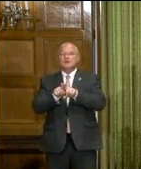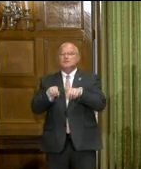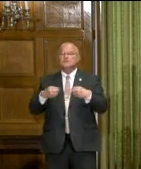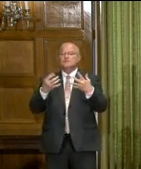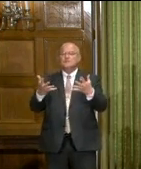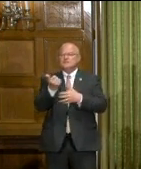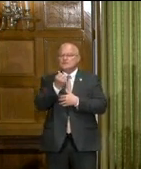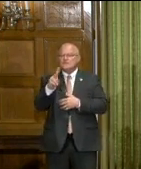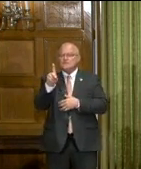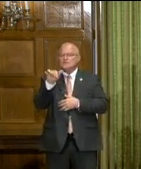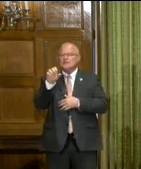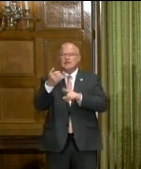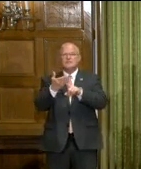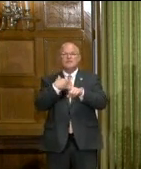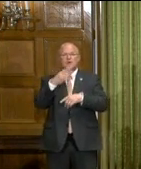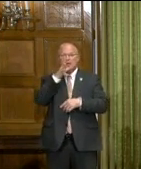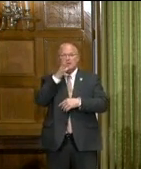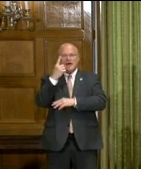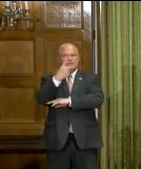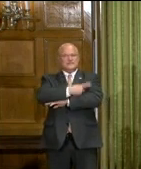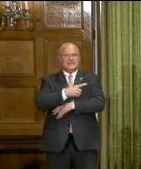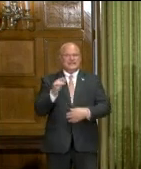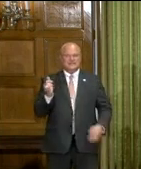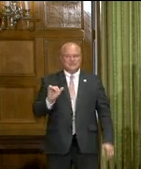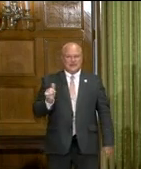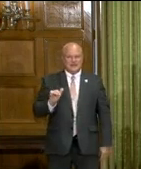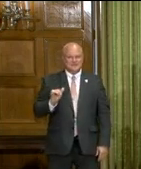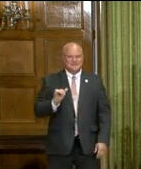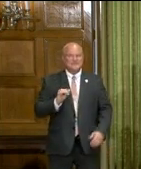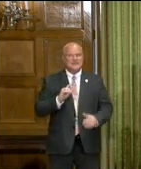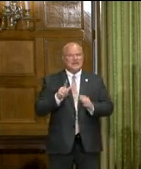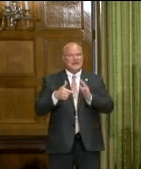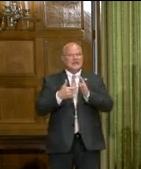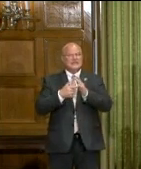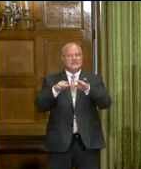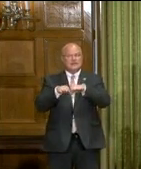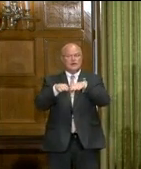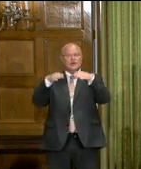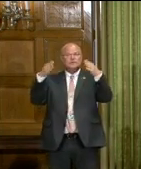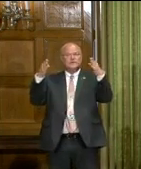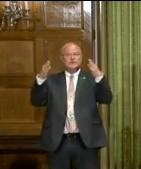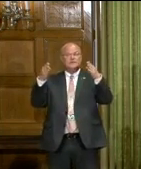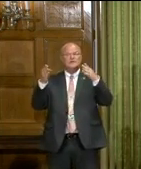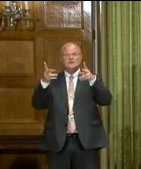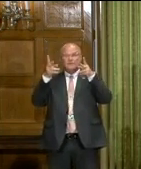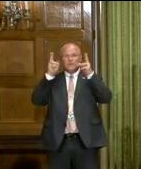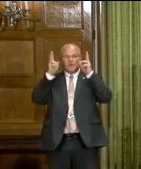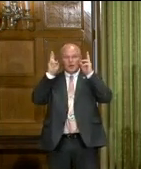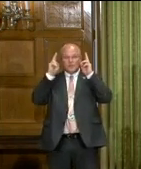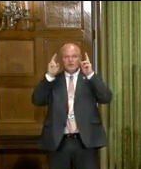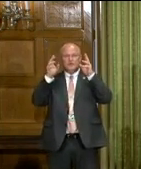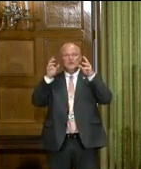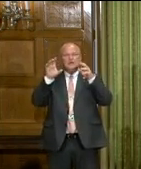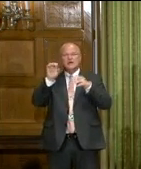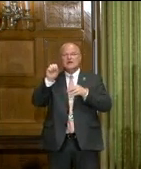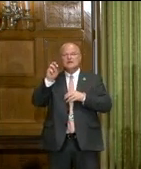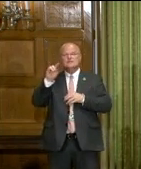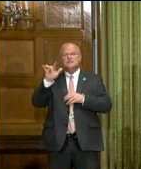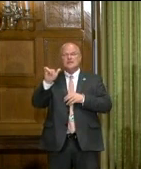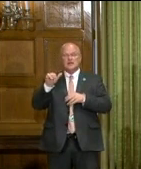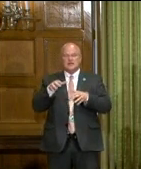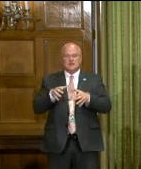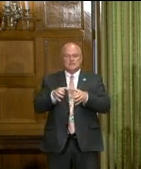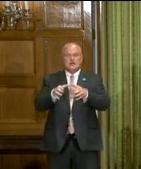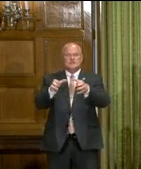gives you a couple days before Mother's Day as well. And these lifting of restrictions apply to barber, cosmetology, massage